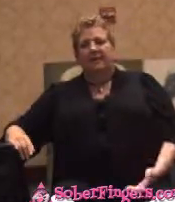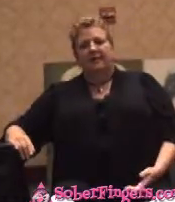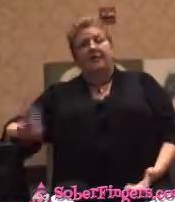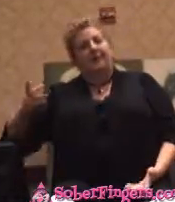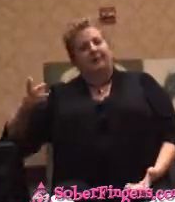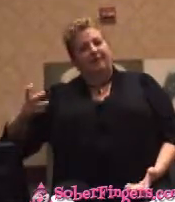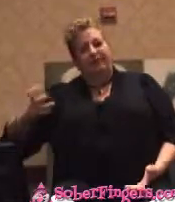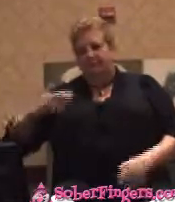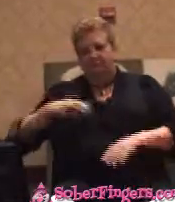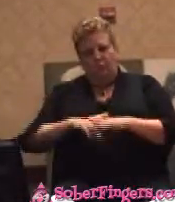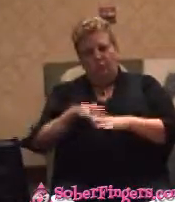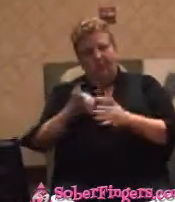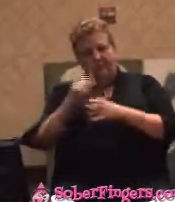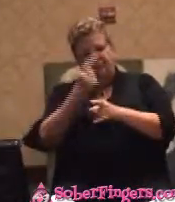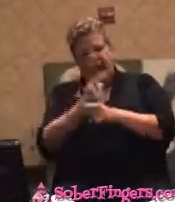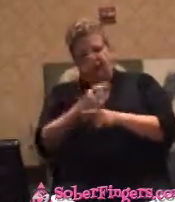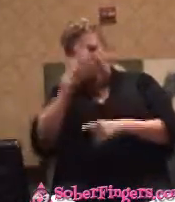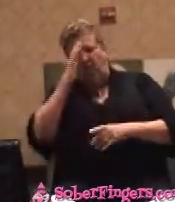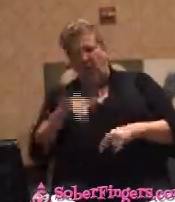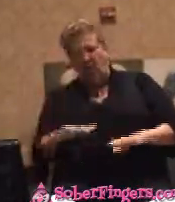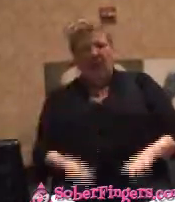Lois. Of course that's right. I know that. Of course that's right.